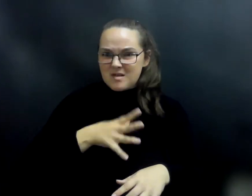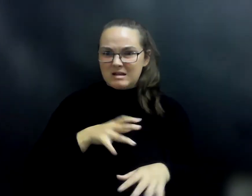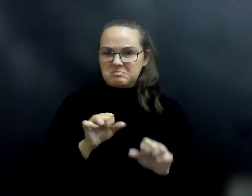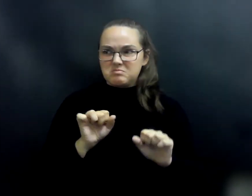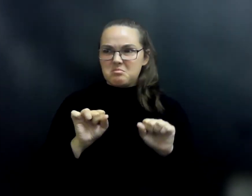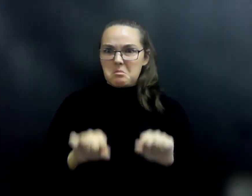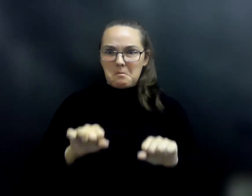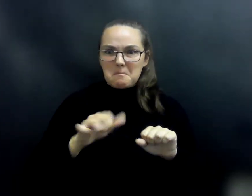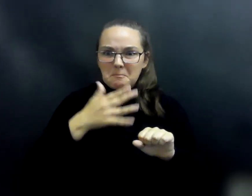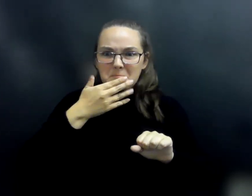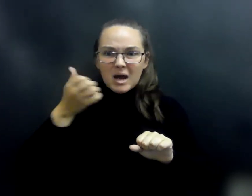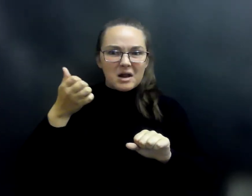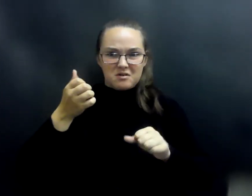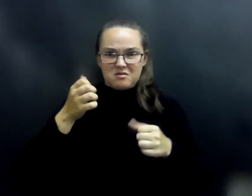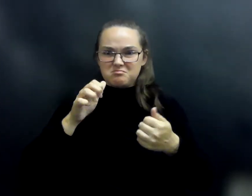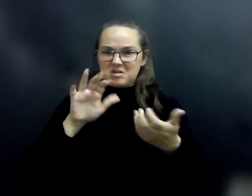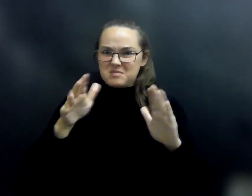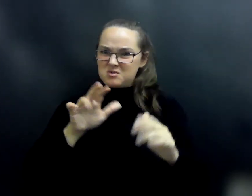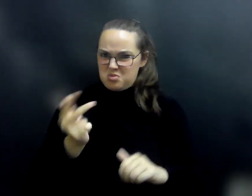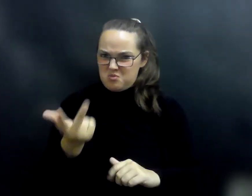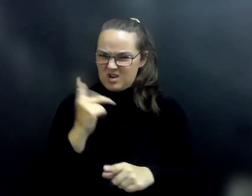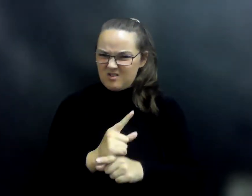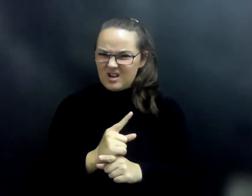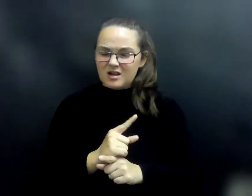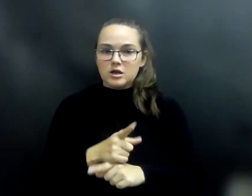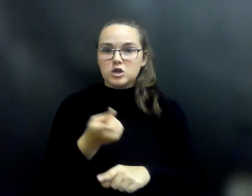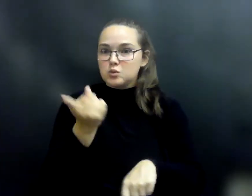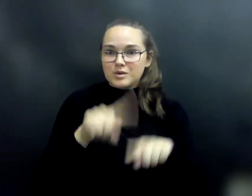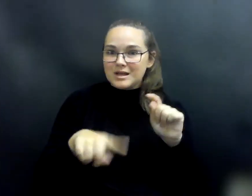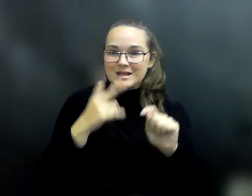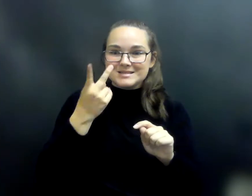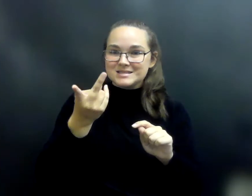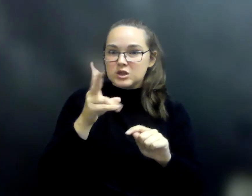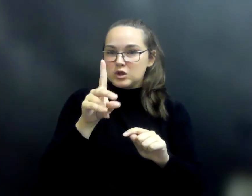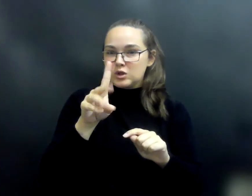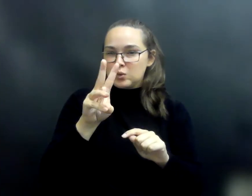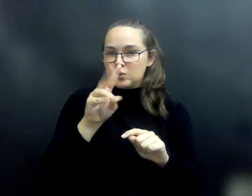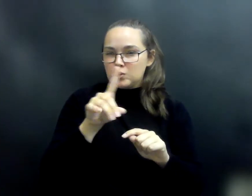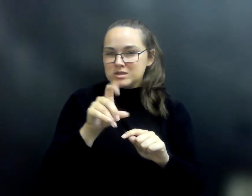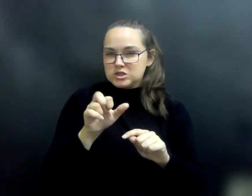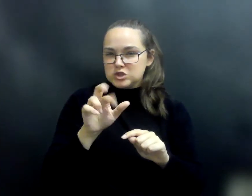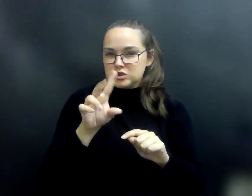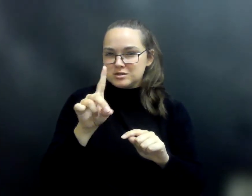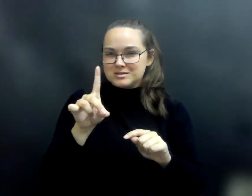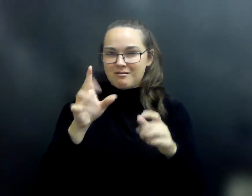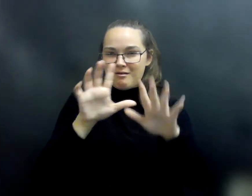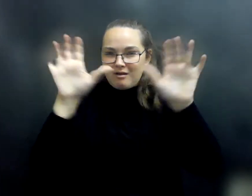three. You can't see the wicked wizard's castle from here, can you? Removing his blindfold,